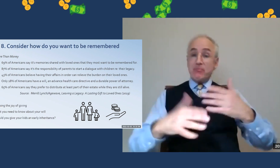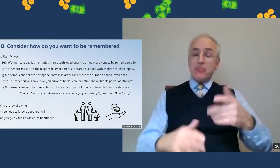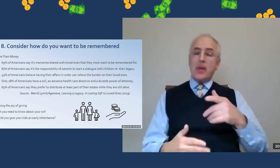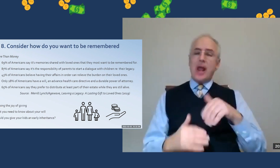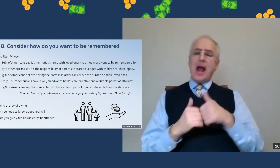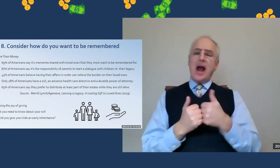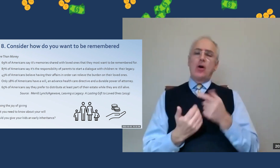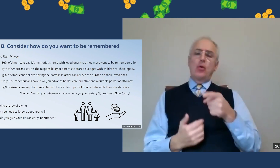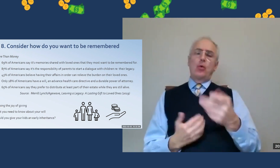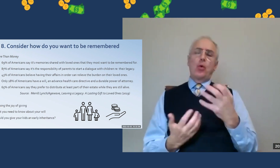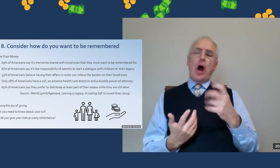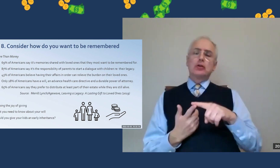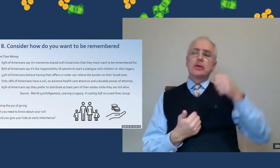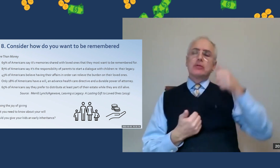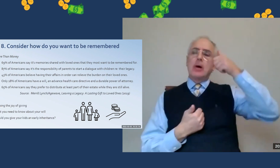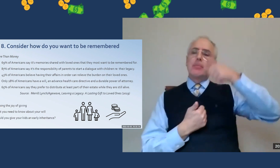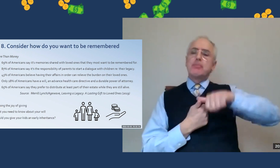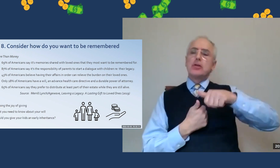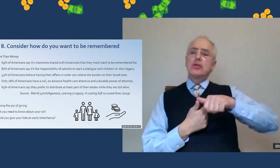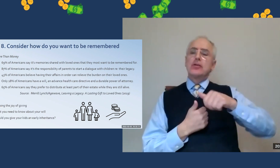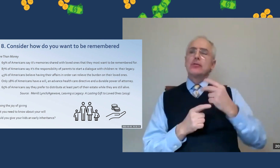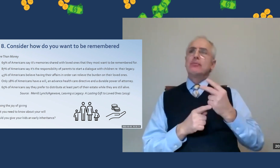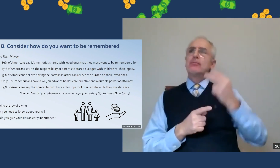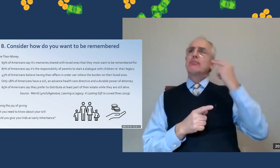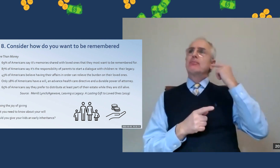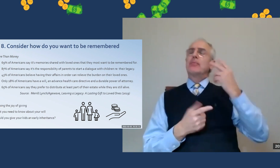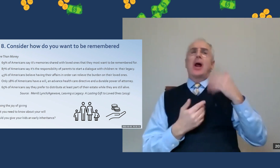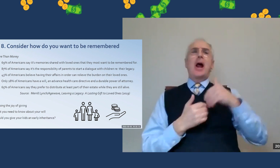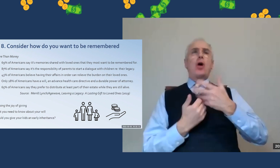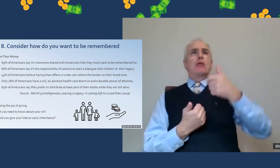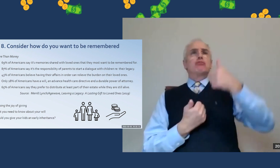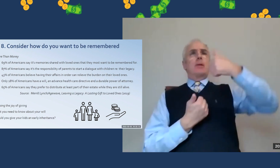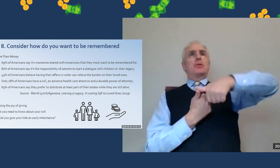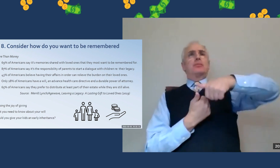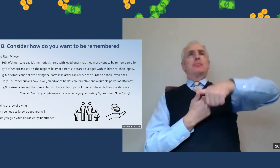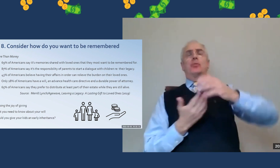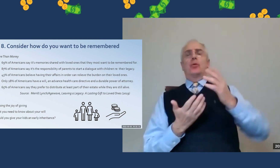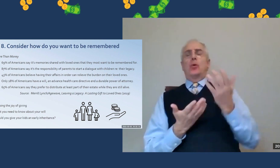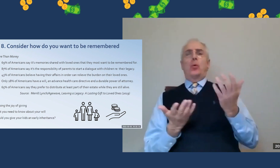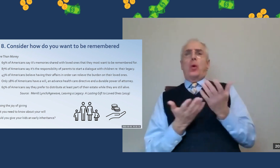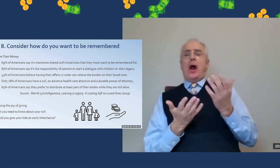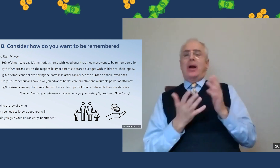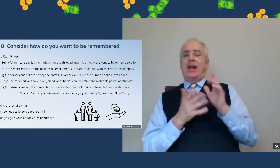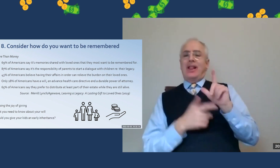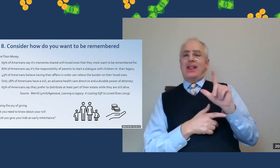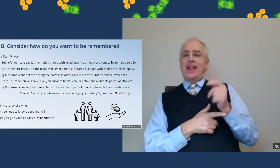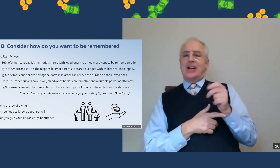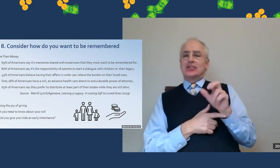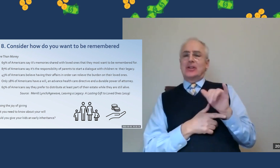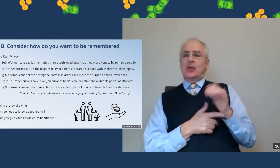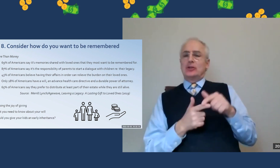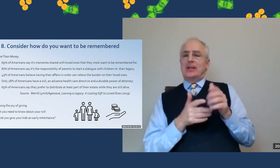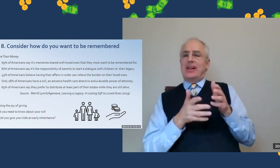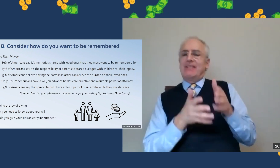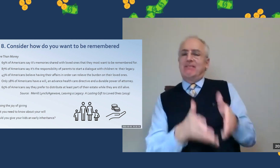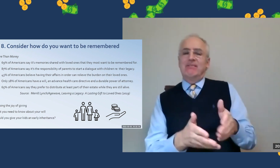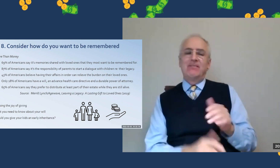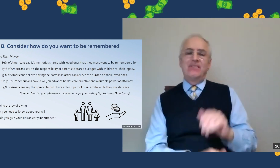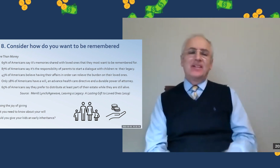The other thing I like to mention about is when people retire, they have this sense of thinking back, how do I want to be remembered?